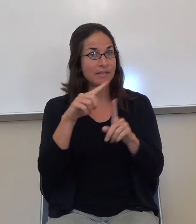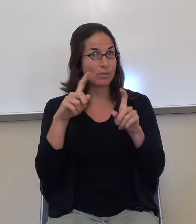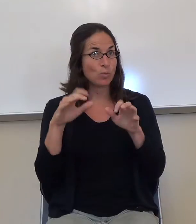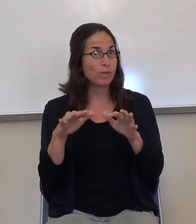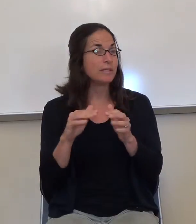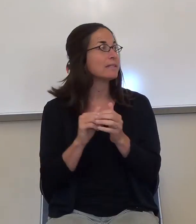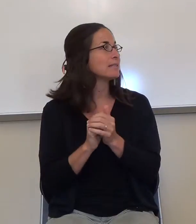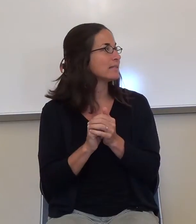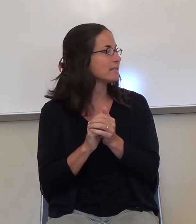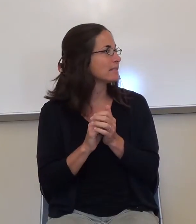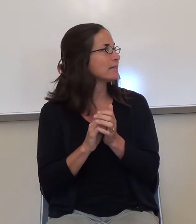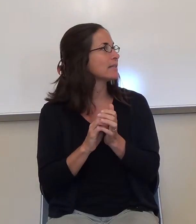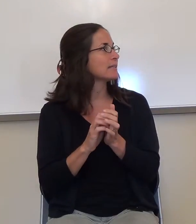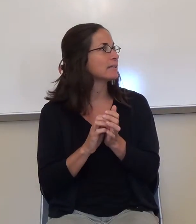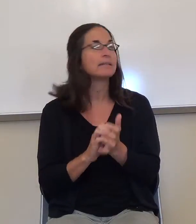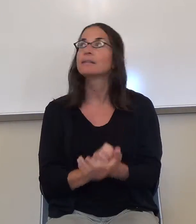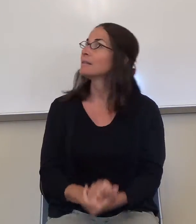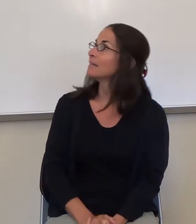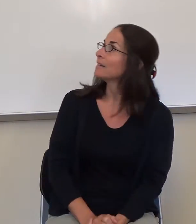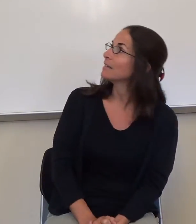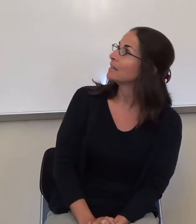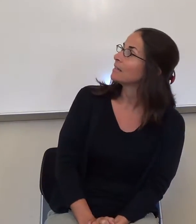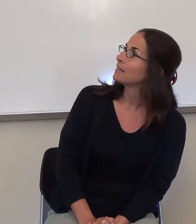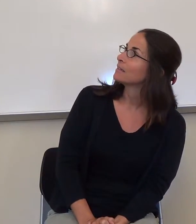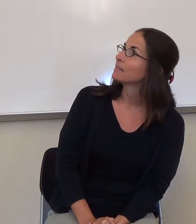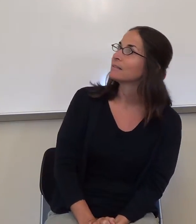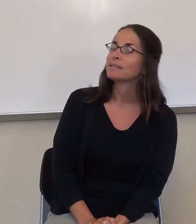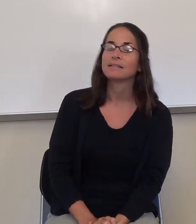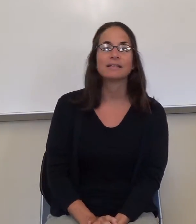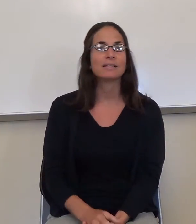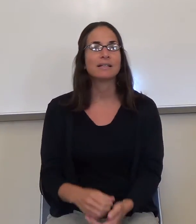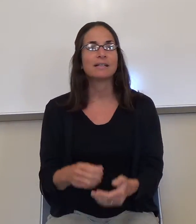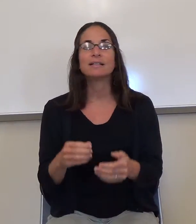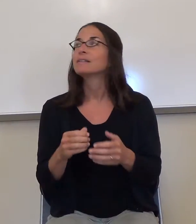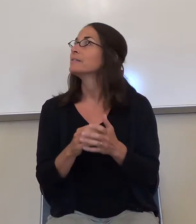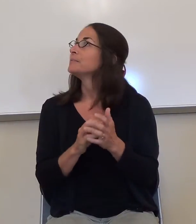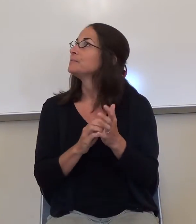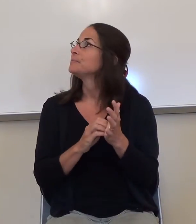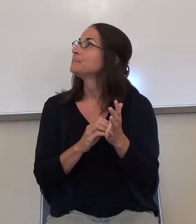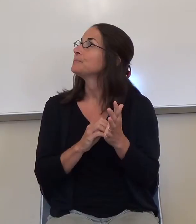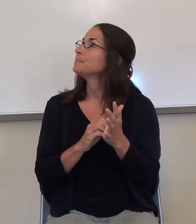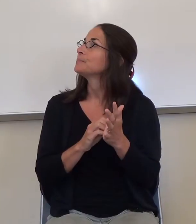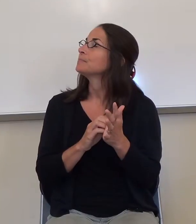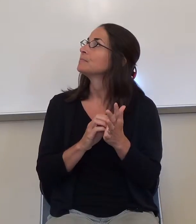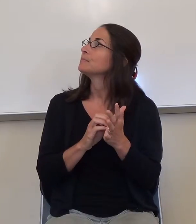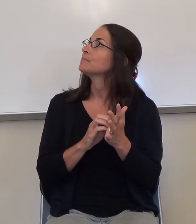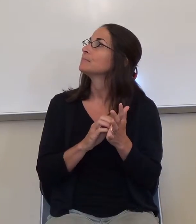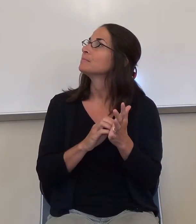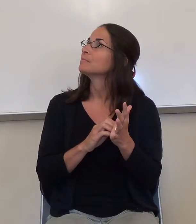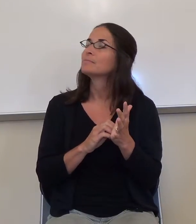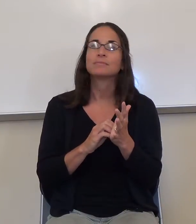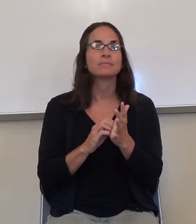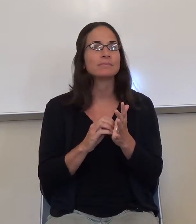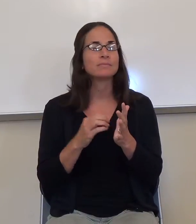what grade would this